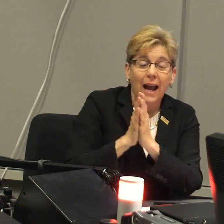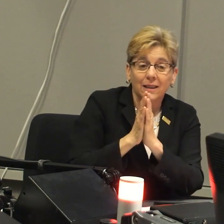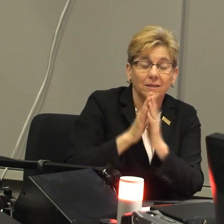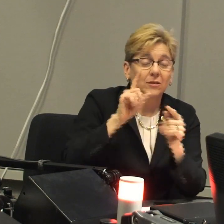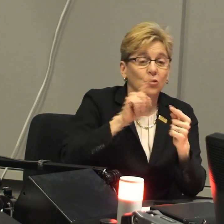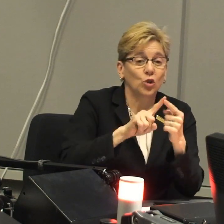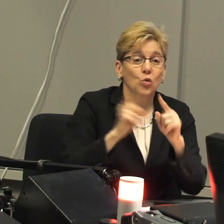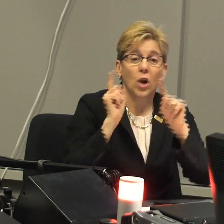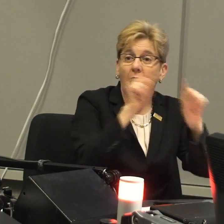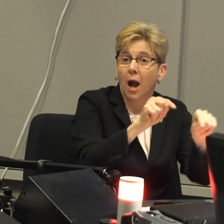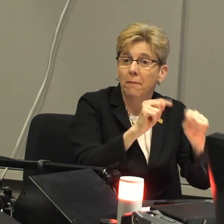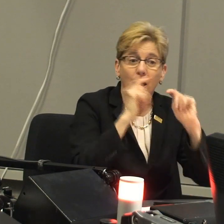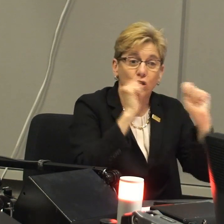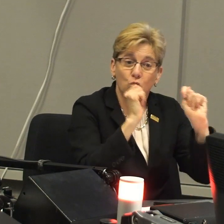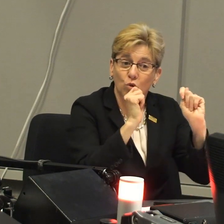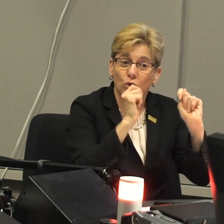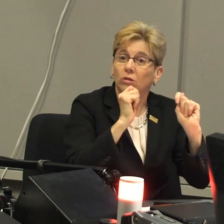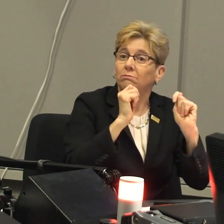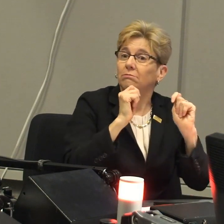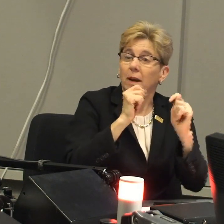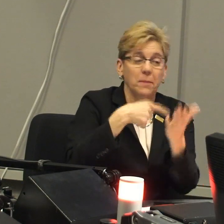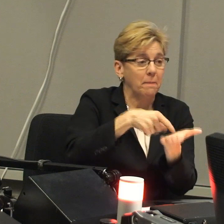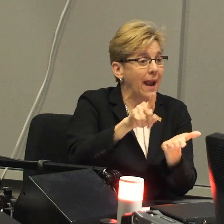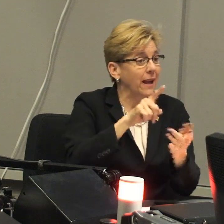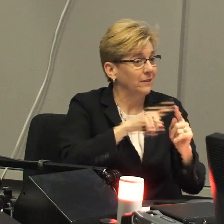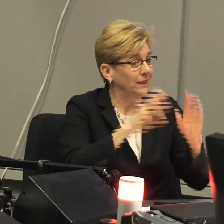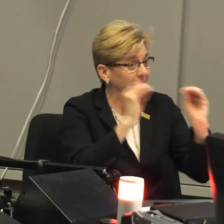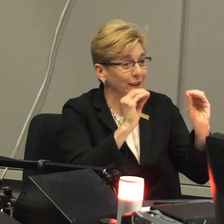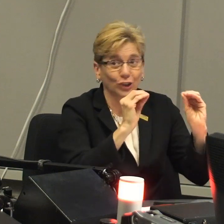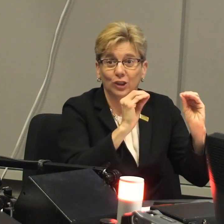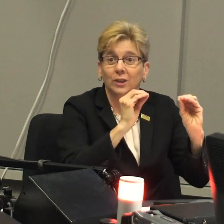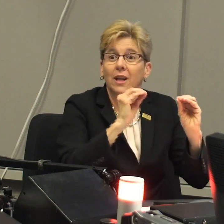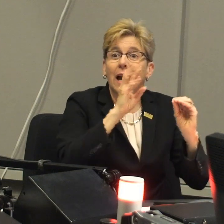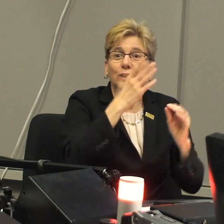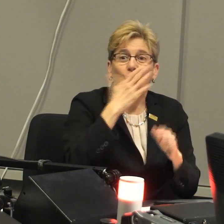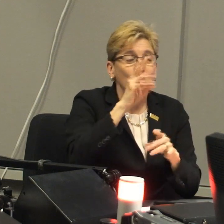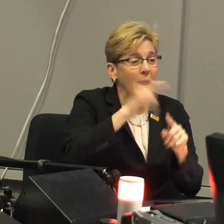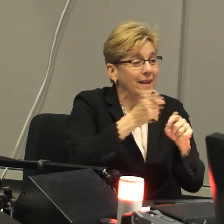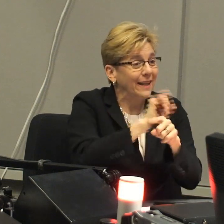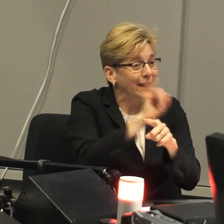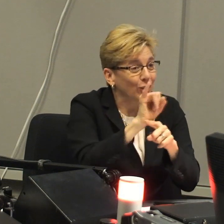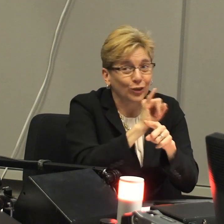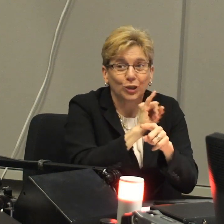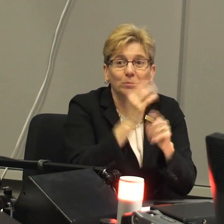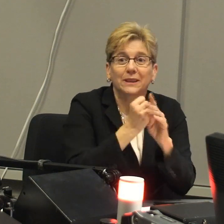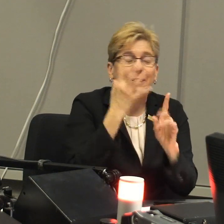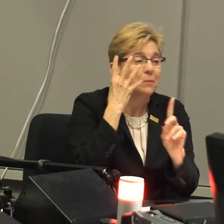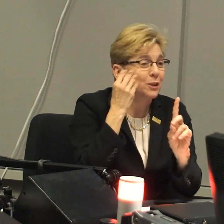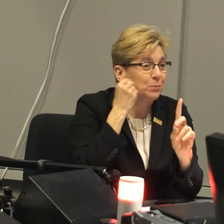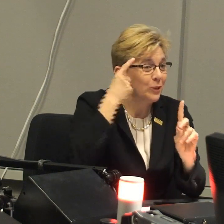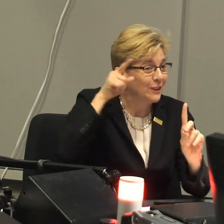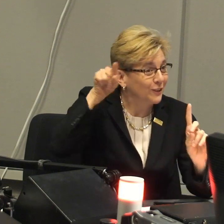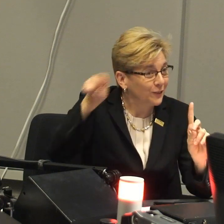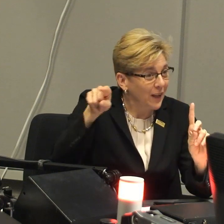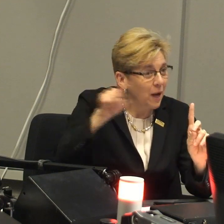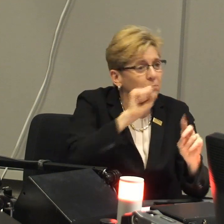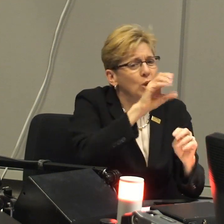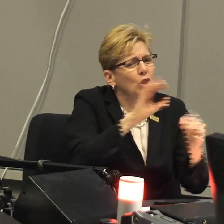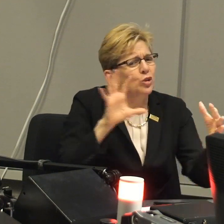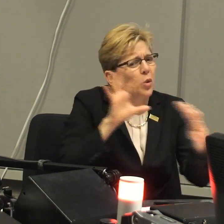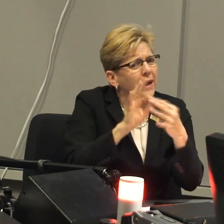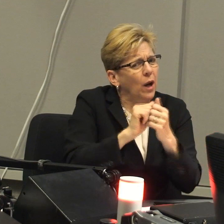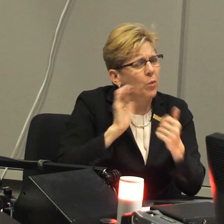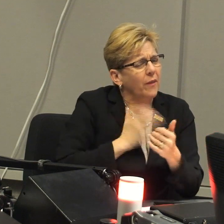opportunity to be asked to come and provide tutoring and to be paid to teach a class. It's a good way to get internship